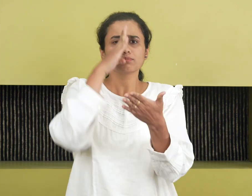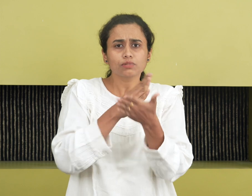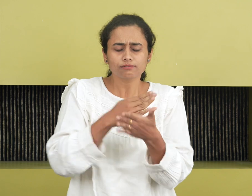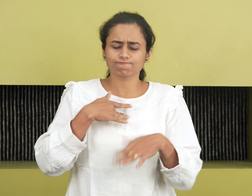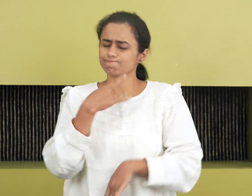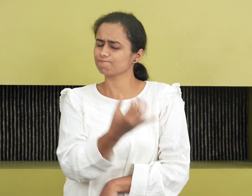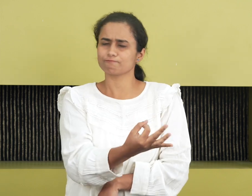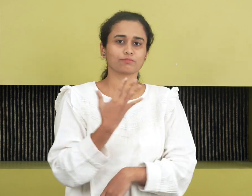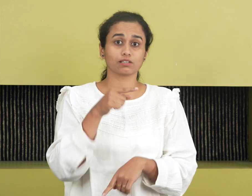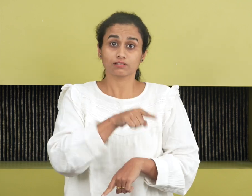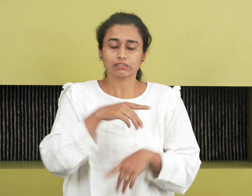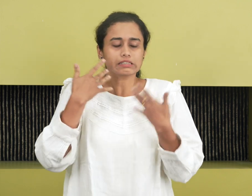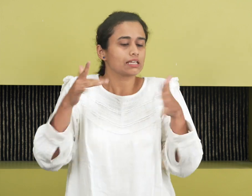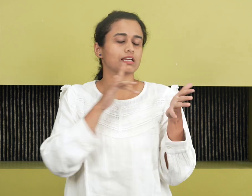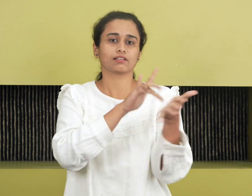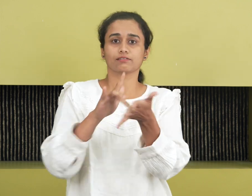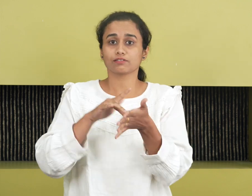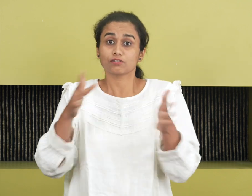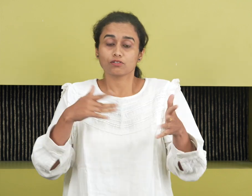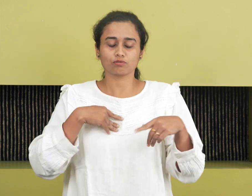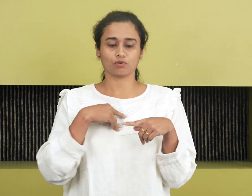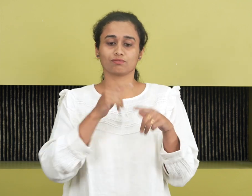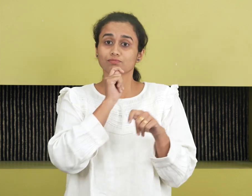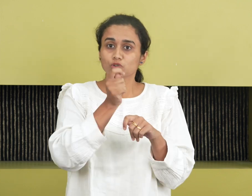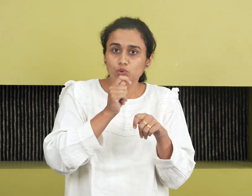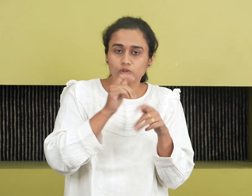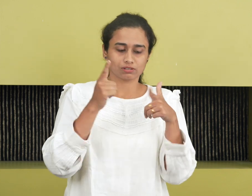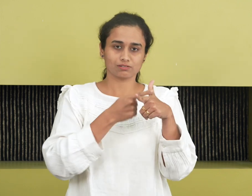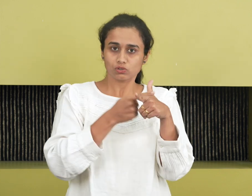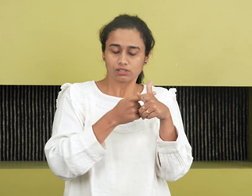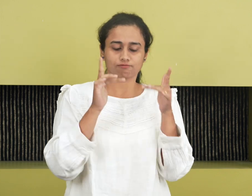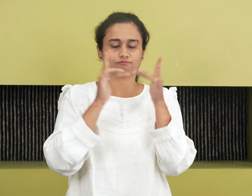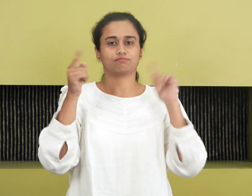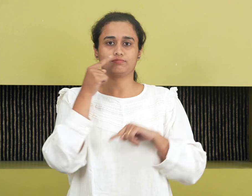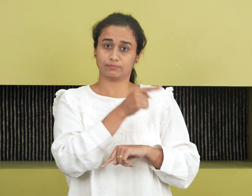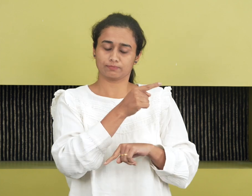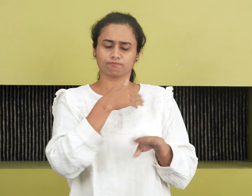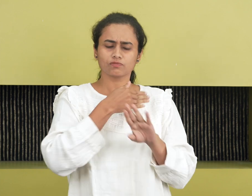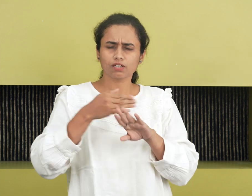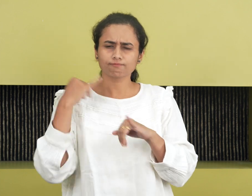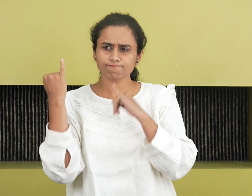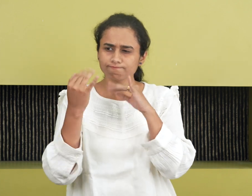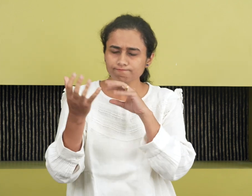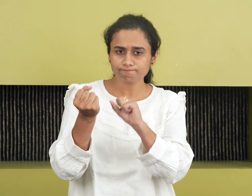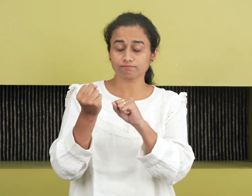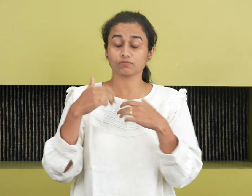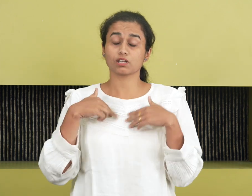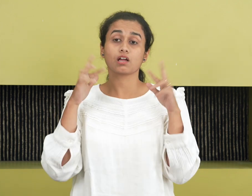best anywhere for a journalism website. As far as I can make out, and I'm happy to be